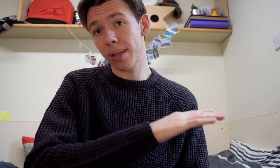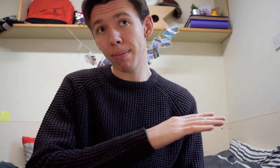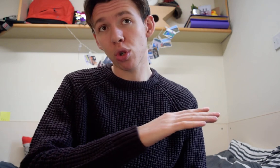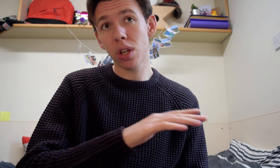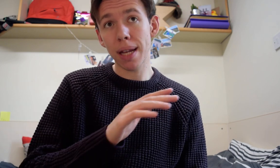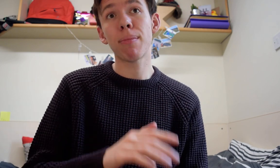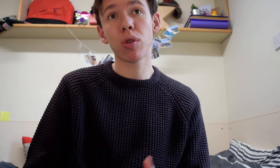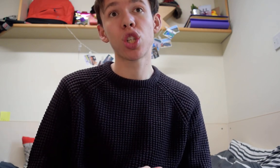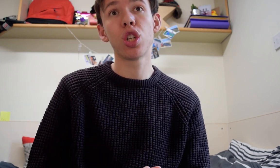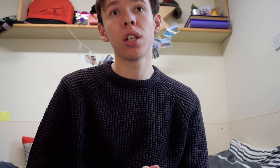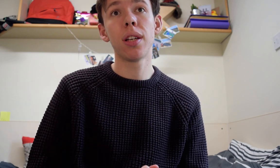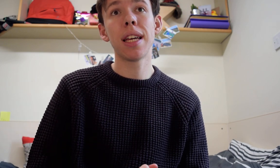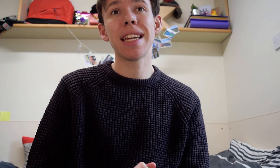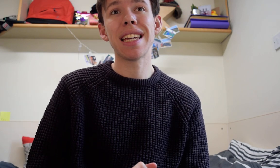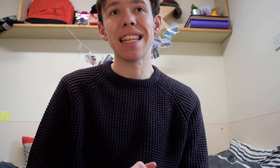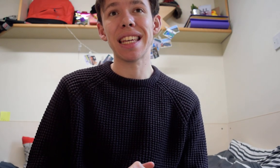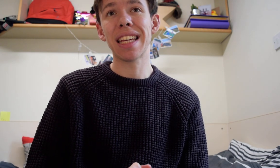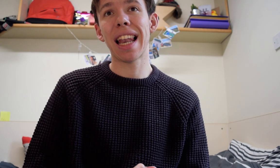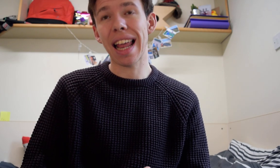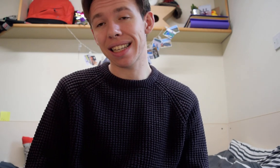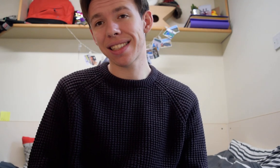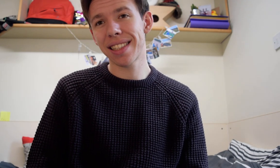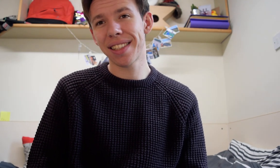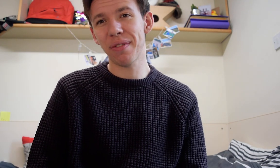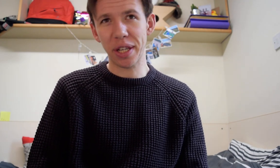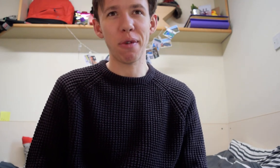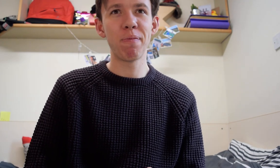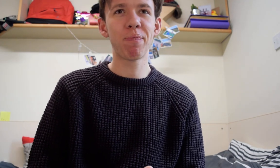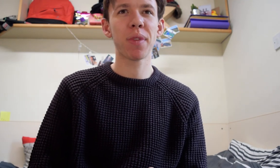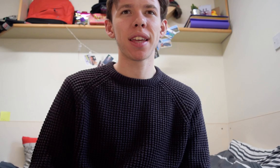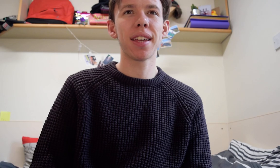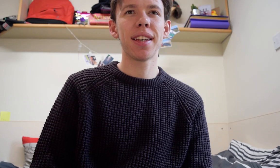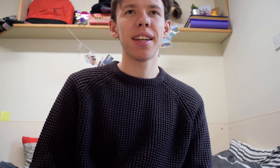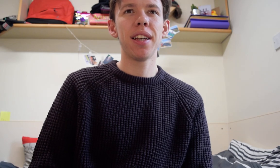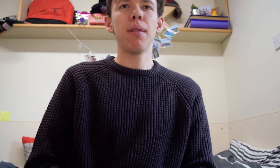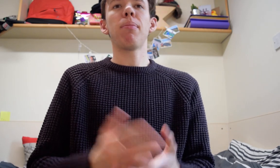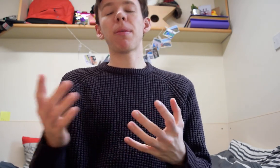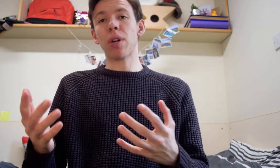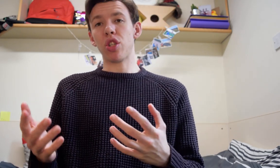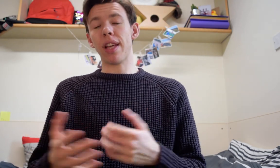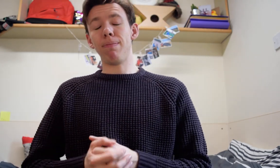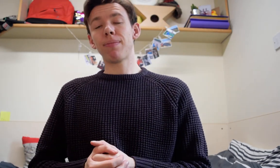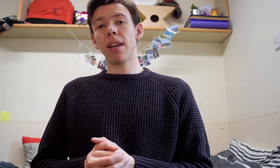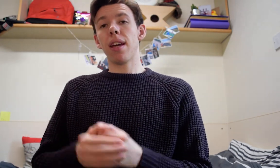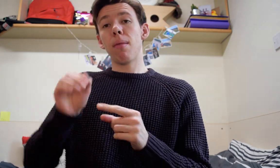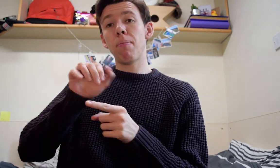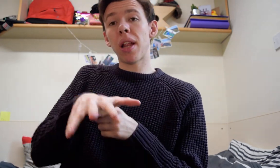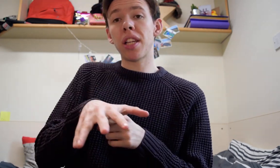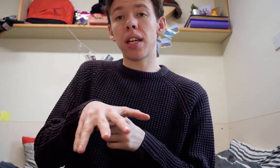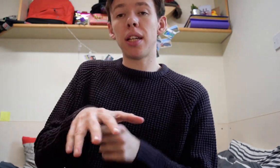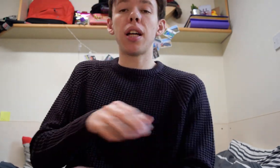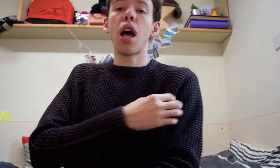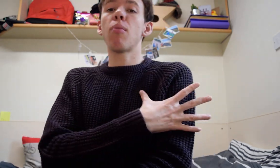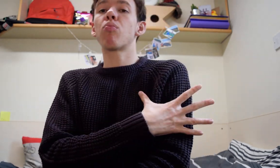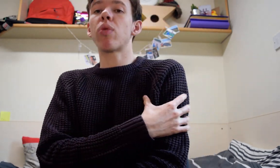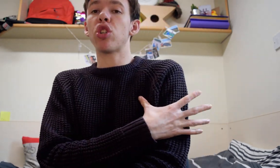temperature in the last video blood pressure then blood pressure